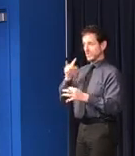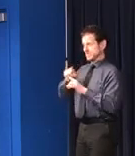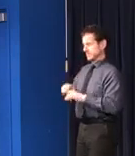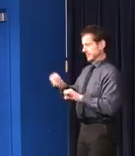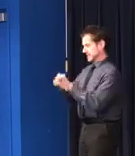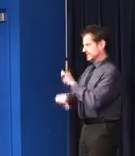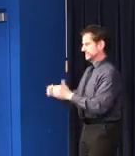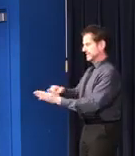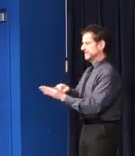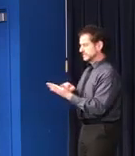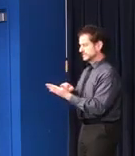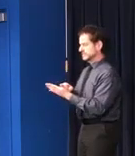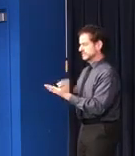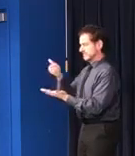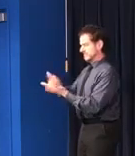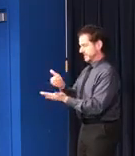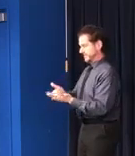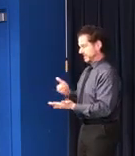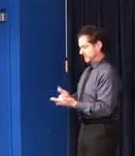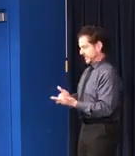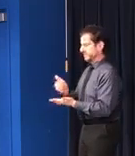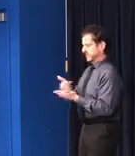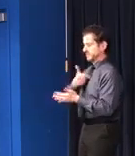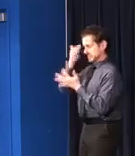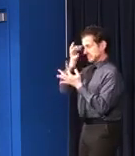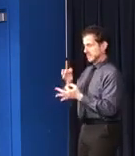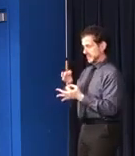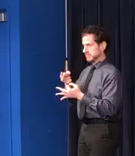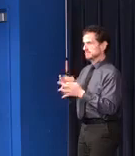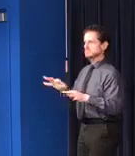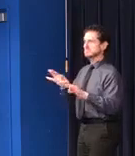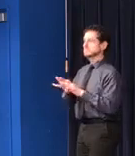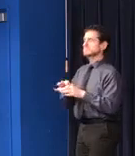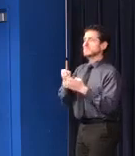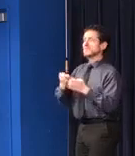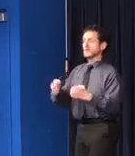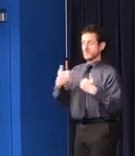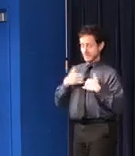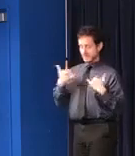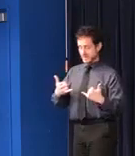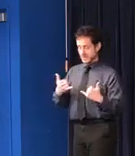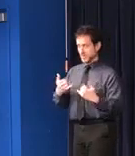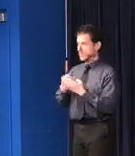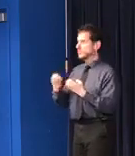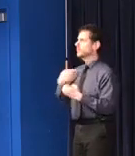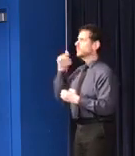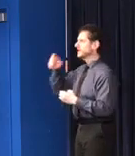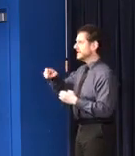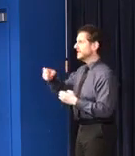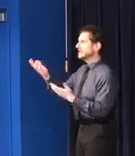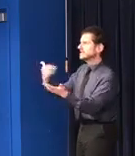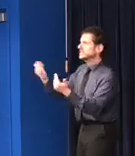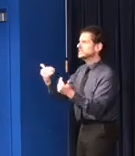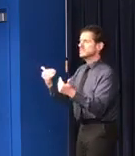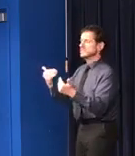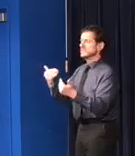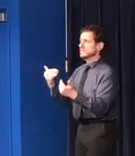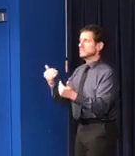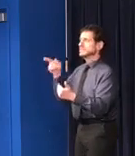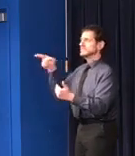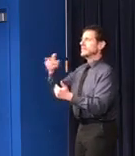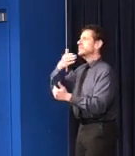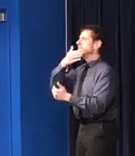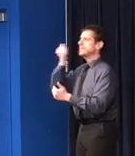I meant it. The equipment we have, the equipment we're still seeking, these are the recommendations of the best